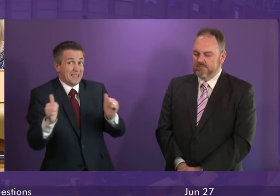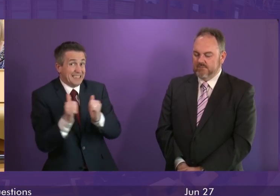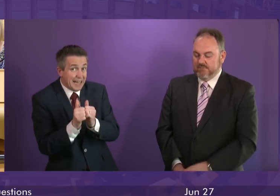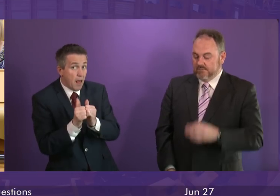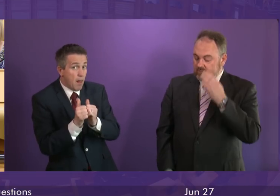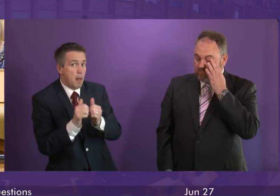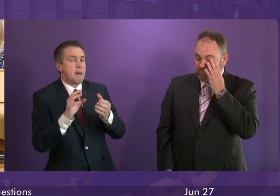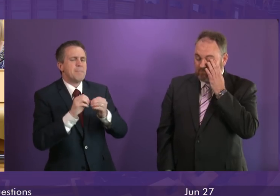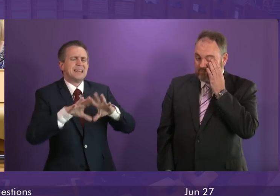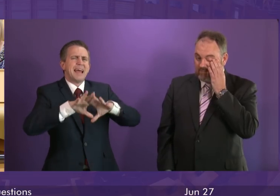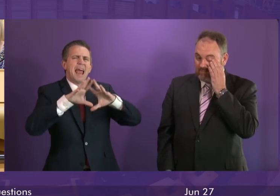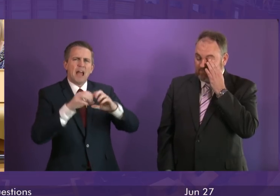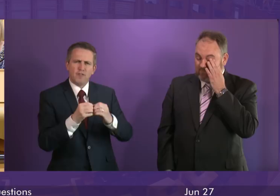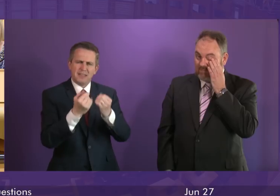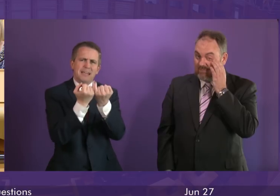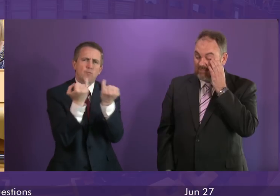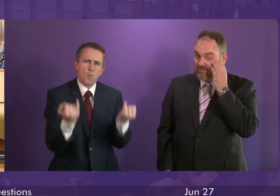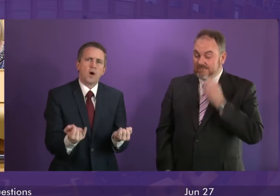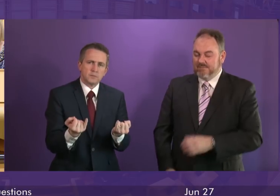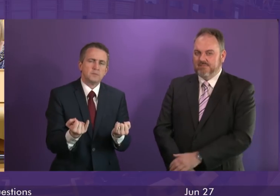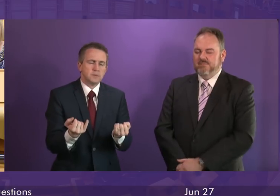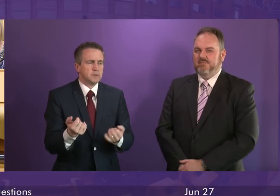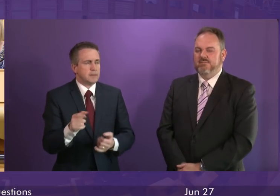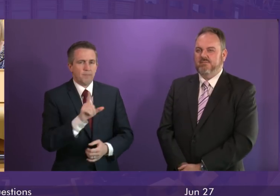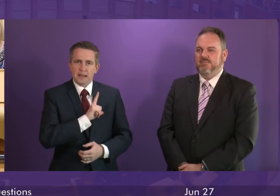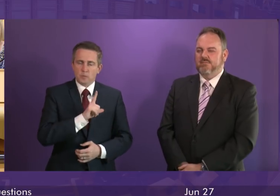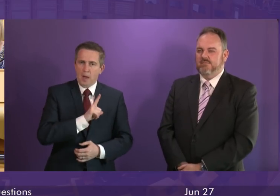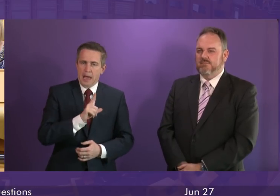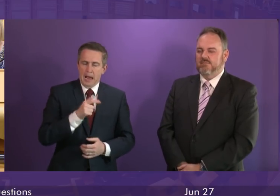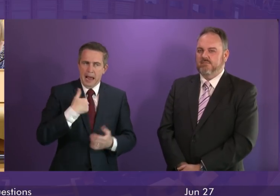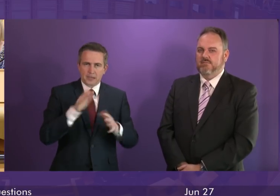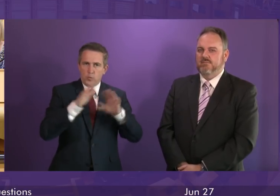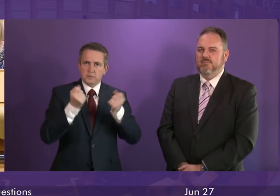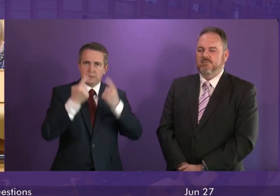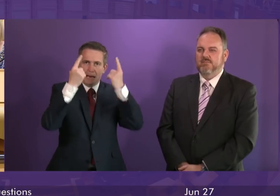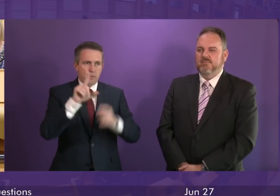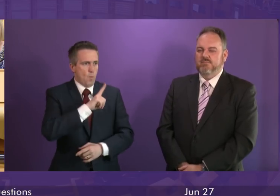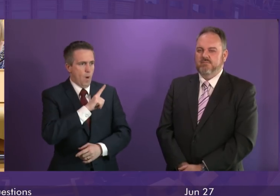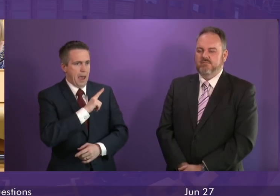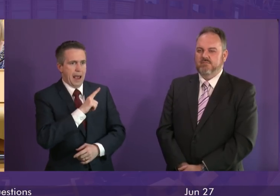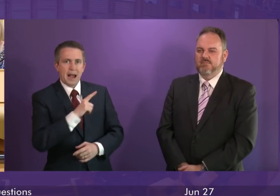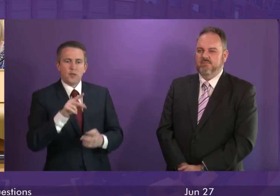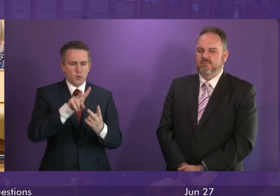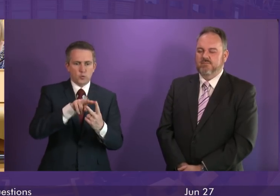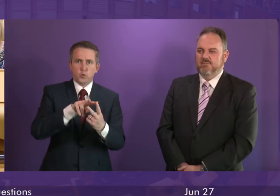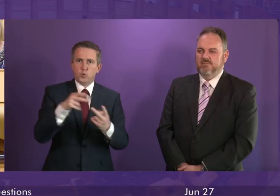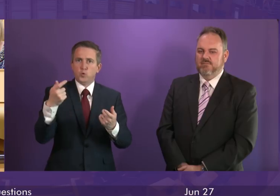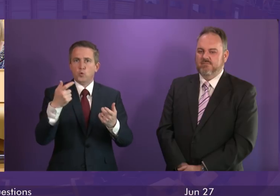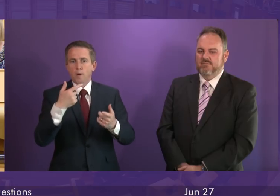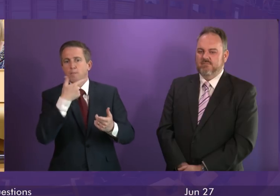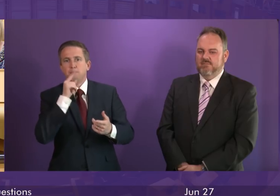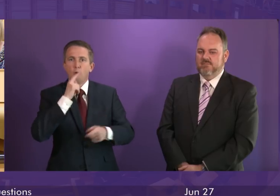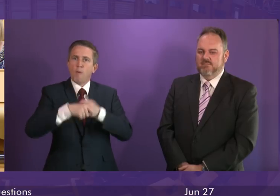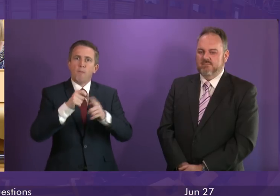exacerbates all of these issues, which is why it is beyond my comprehension that the contenders for the Tory leadership are prepared to